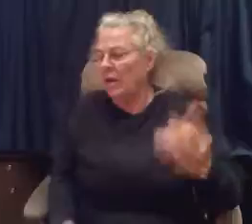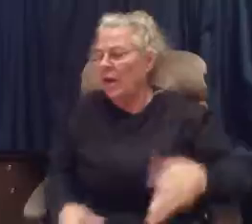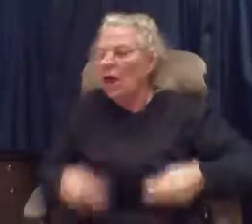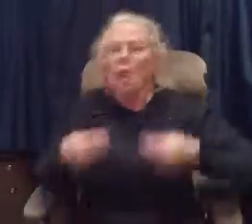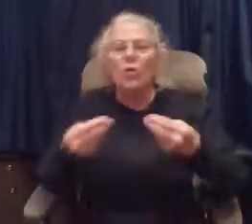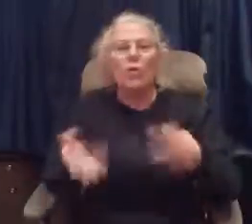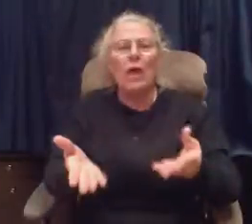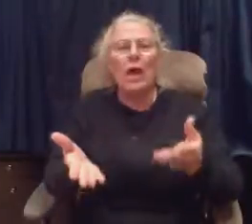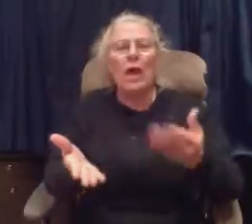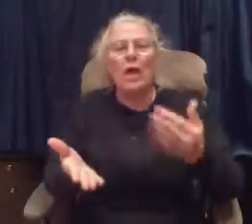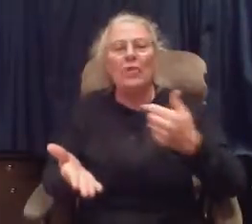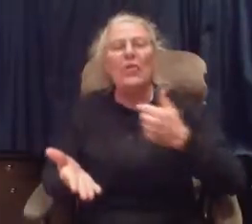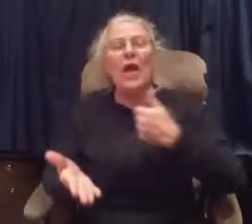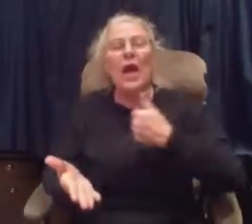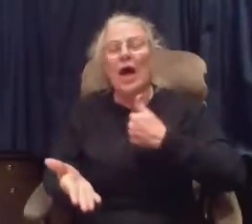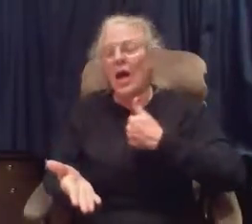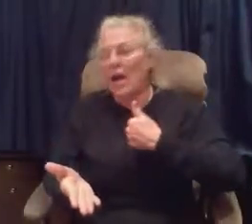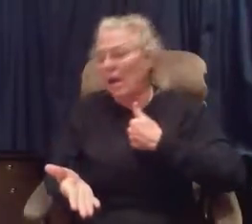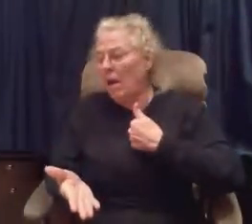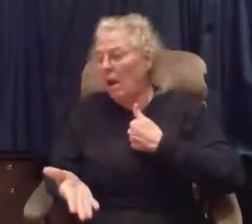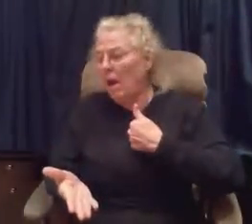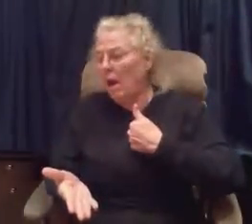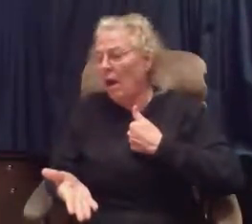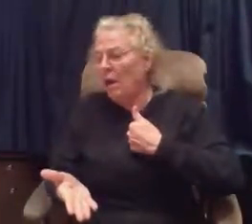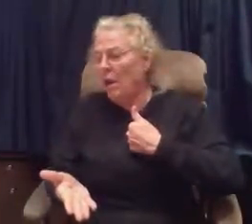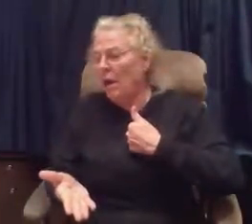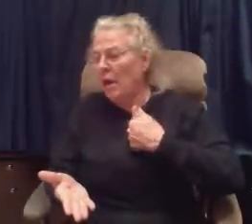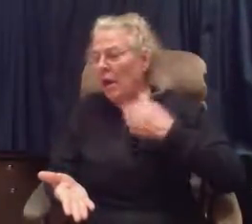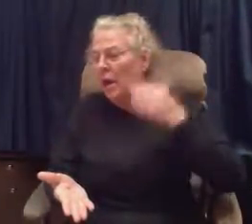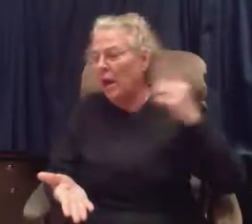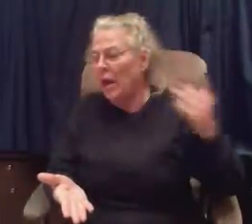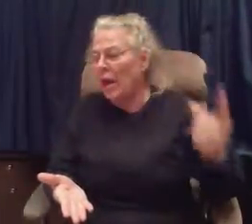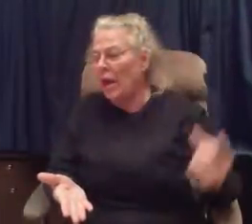Grant that I never